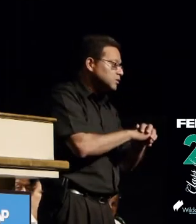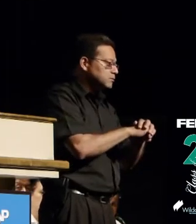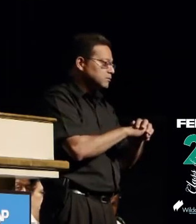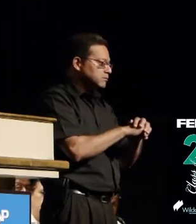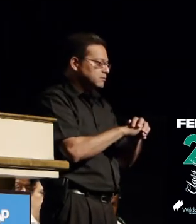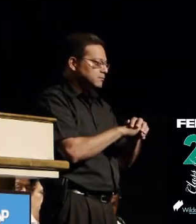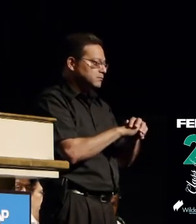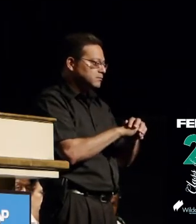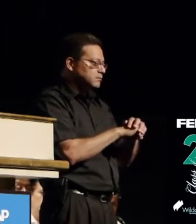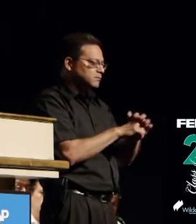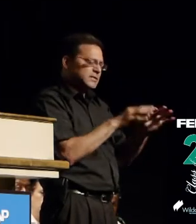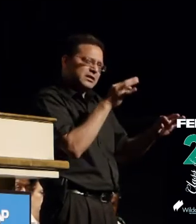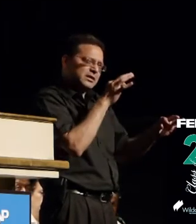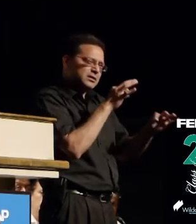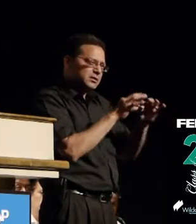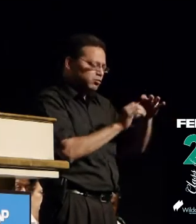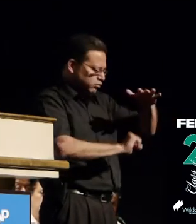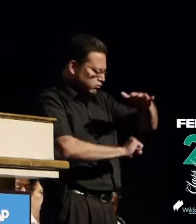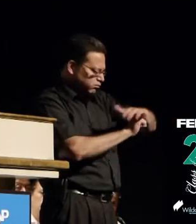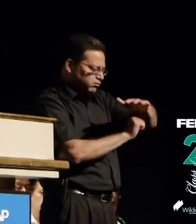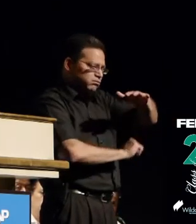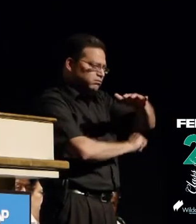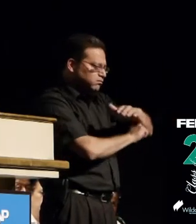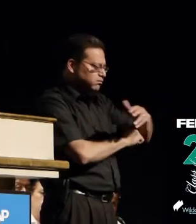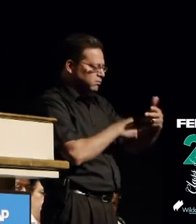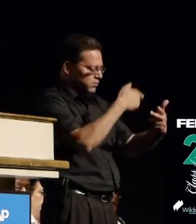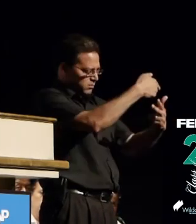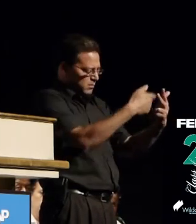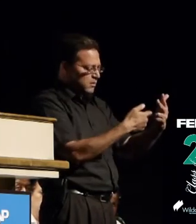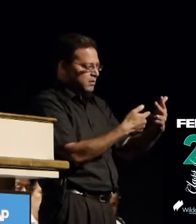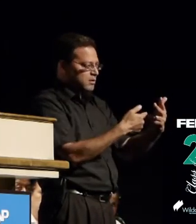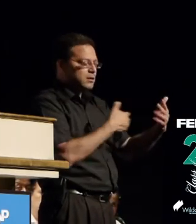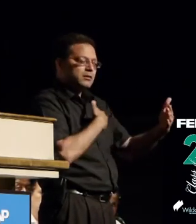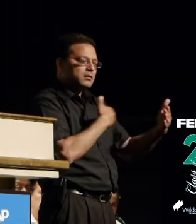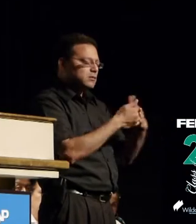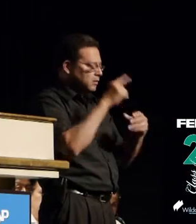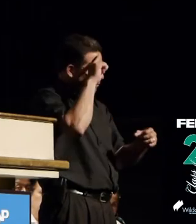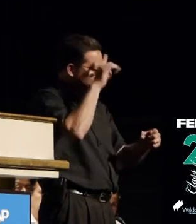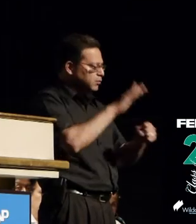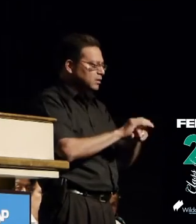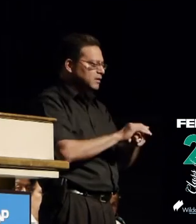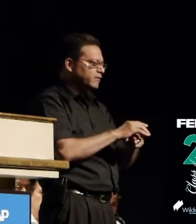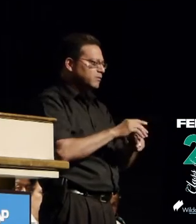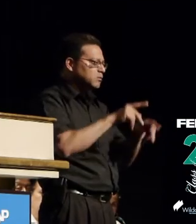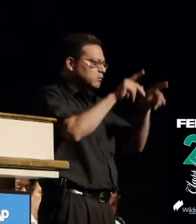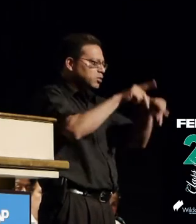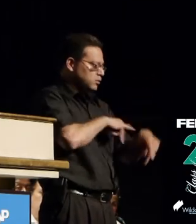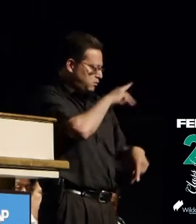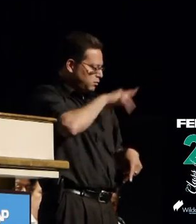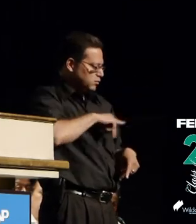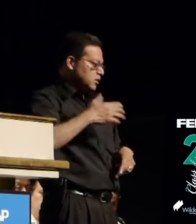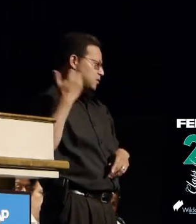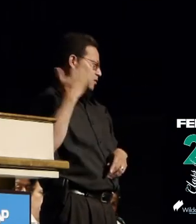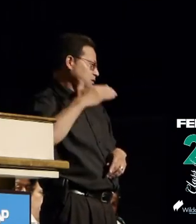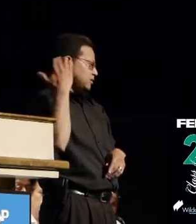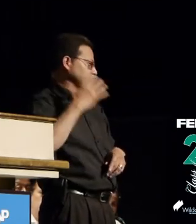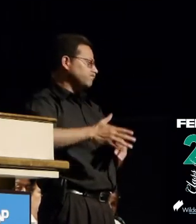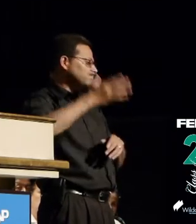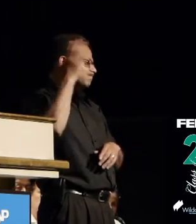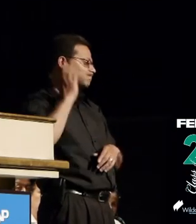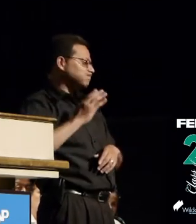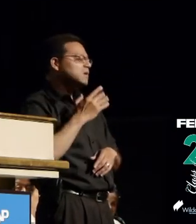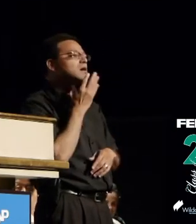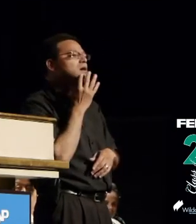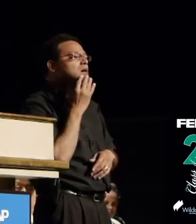foundation of all of them is a belief that regardless of a person's history regardless of their color